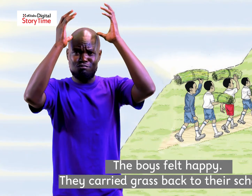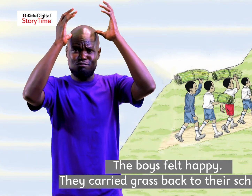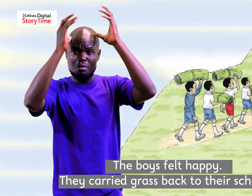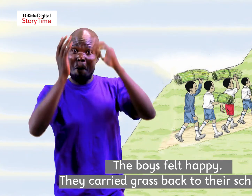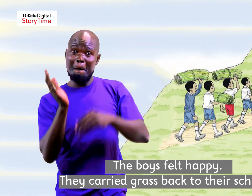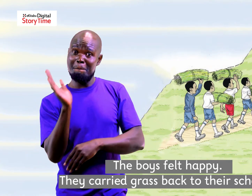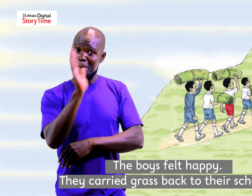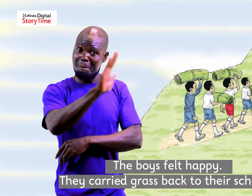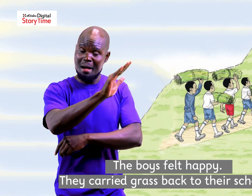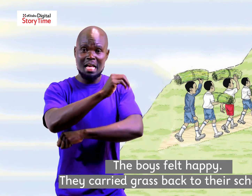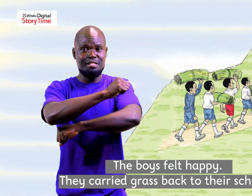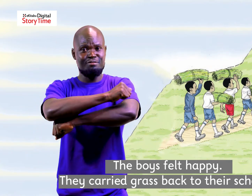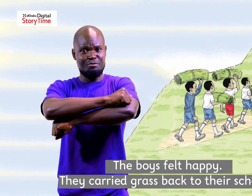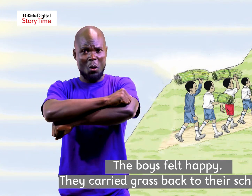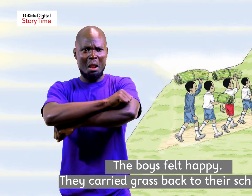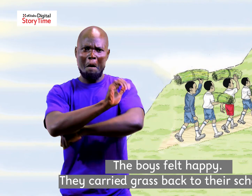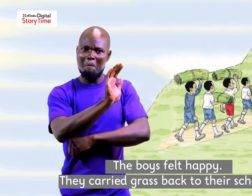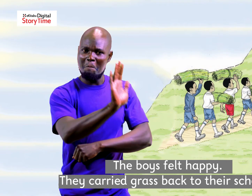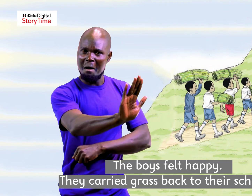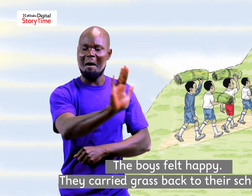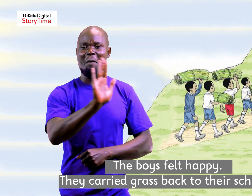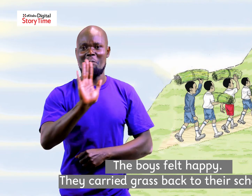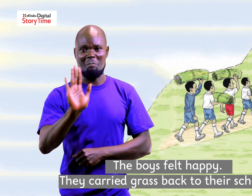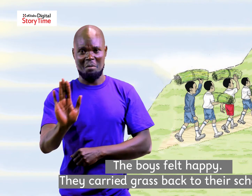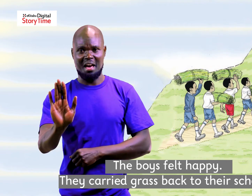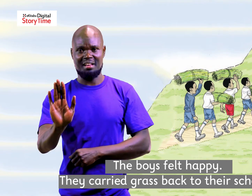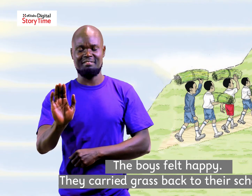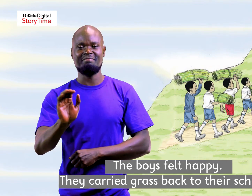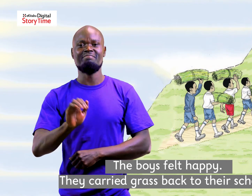They carried grass back to their schools.